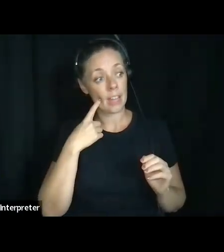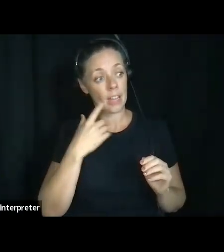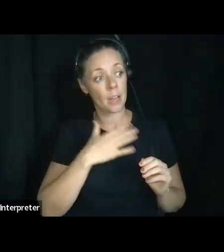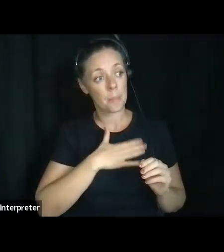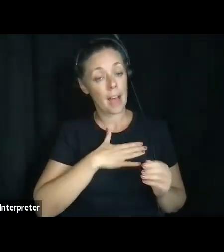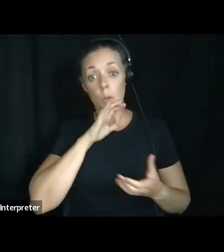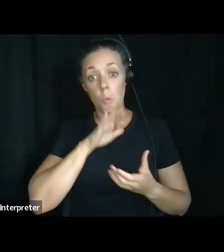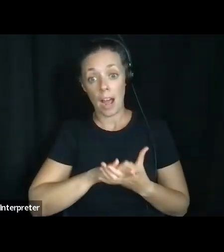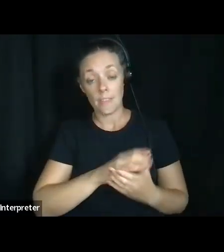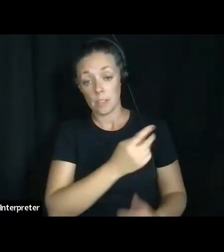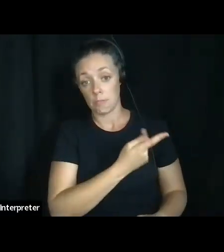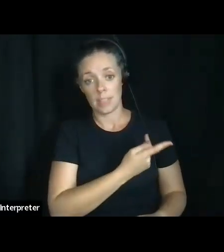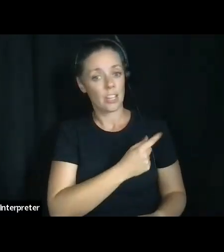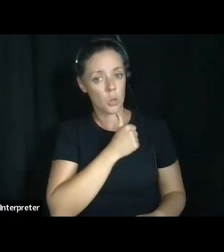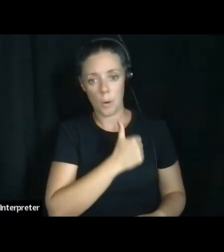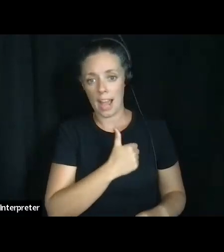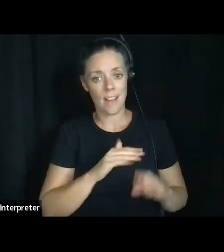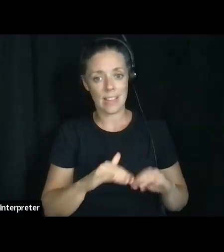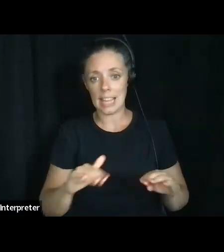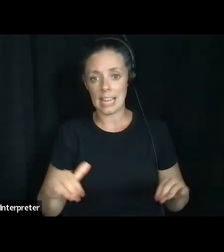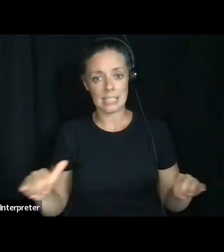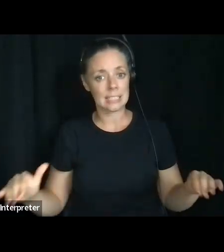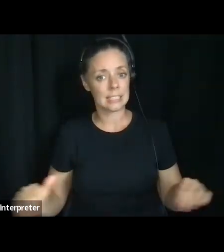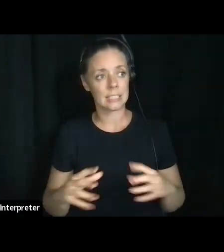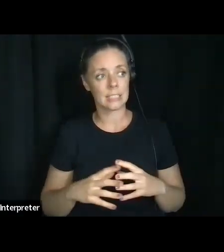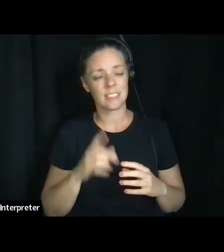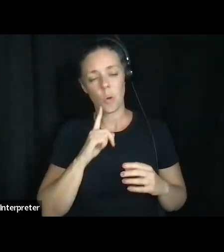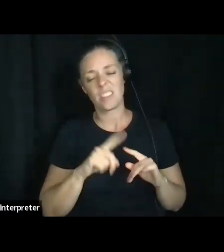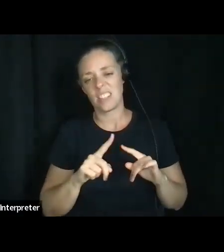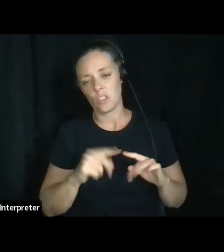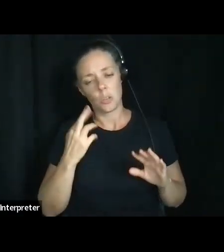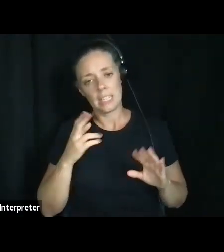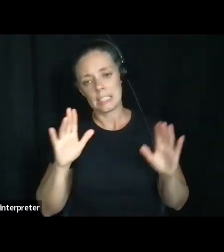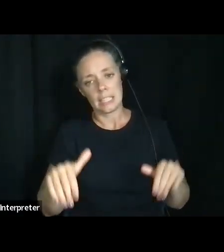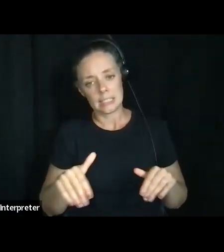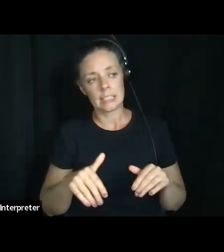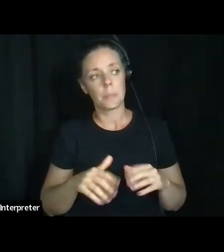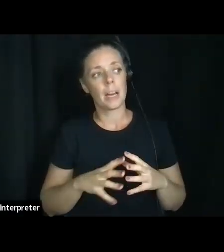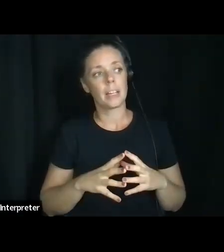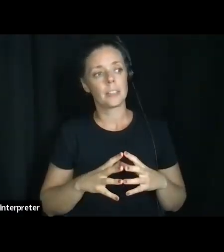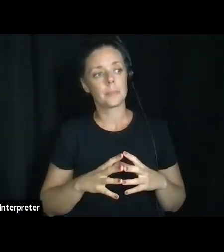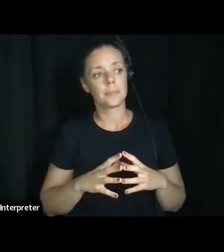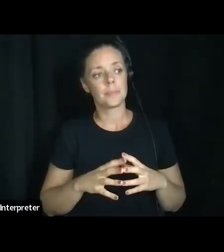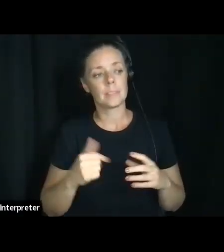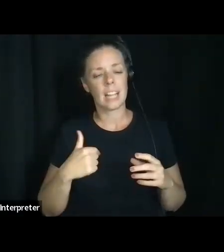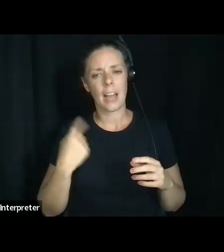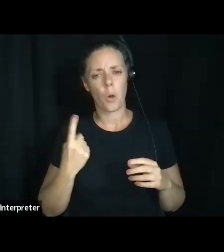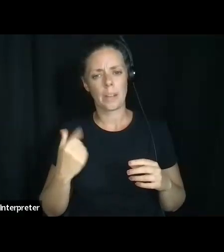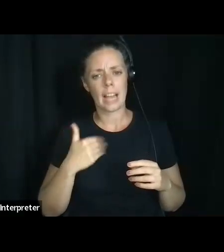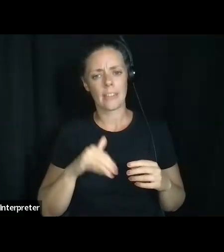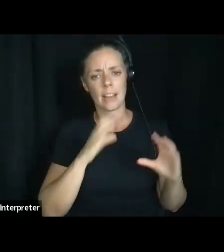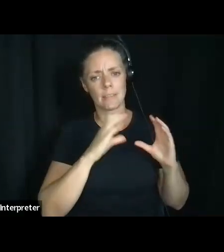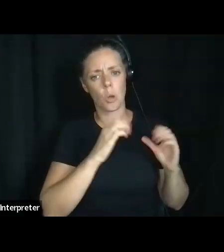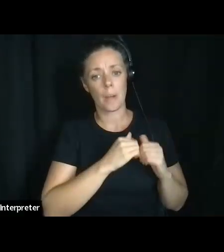don't have kids for, you know, different reasons, but, uh, you know, I, I always have that conversation